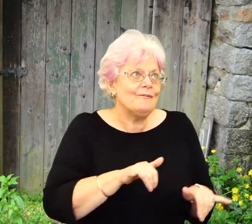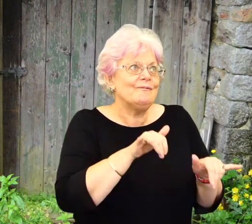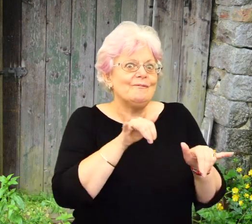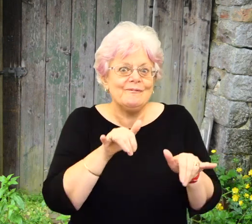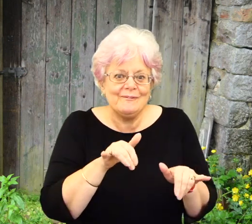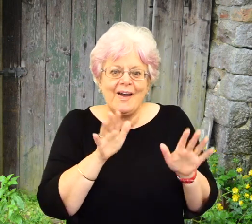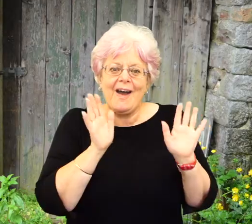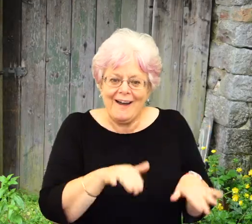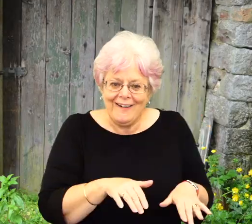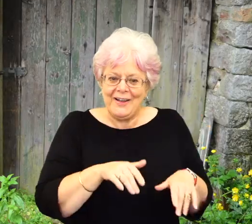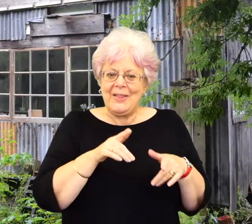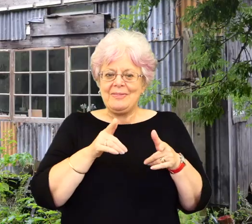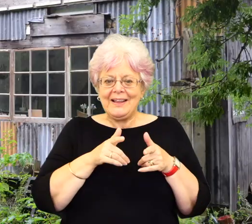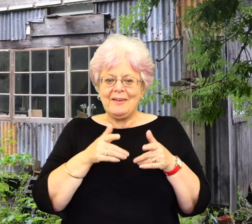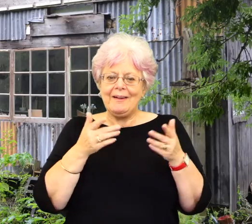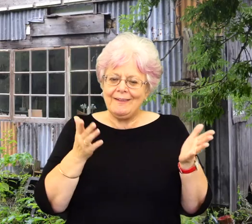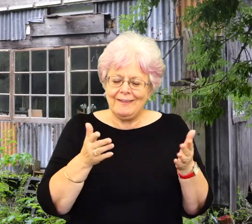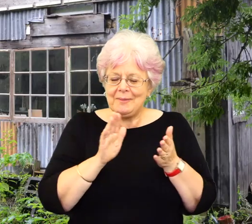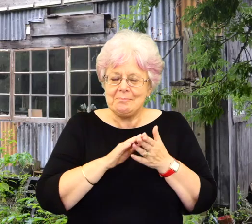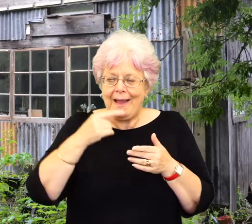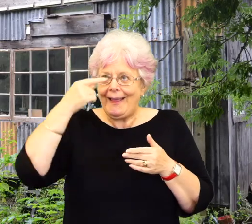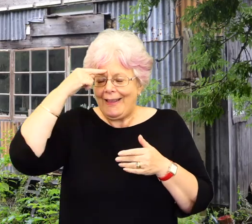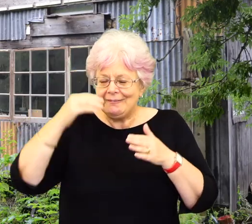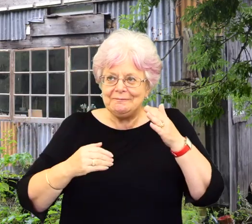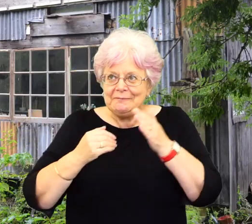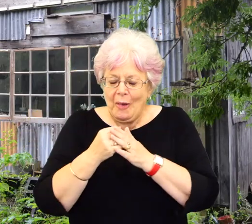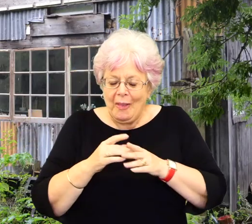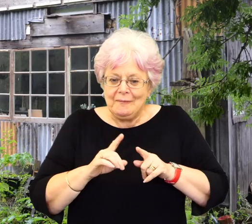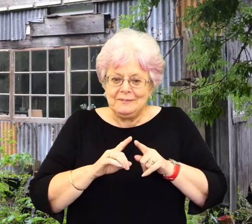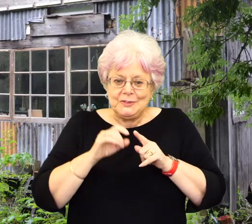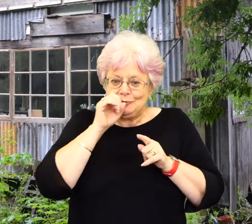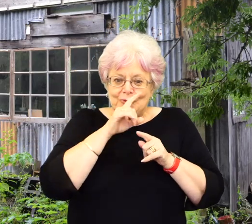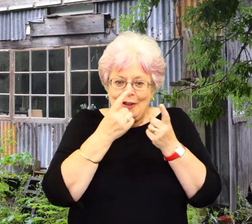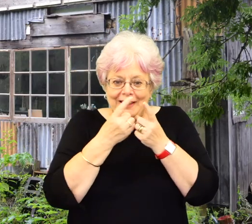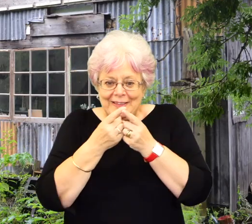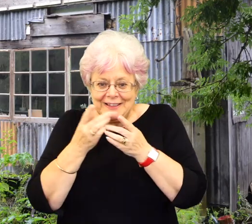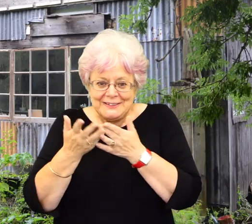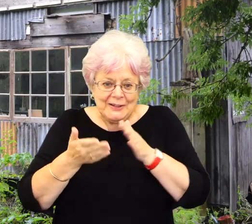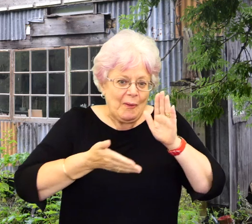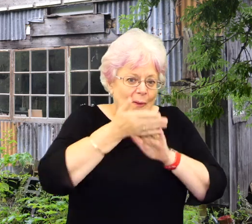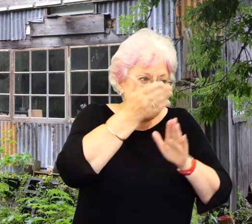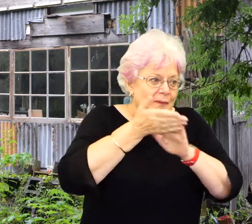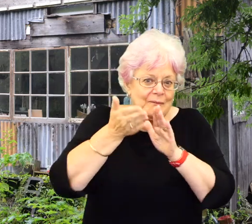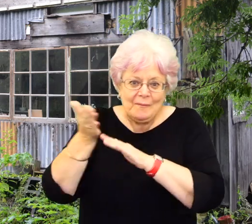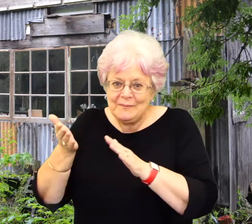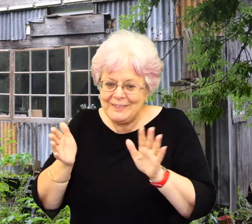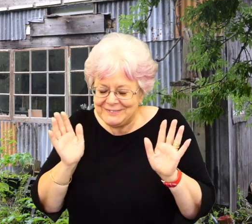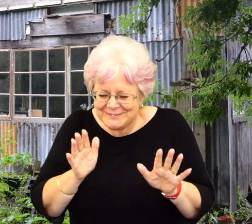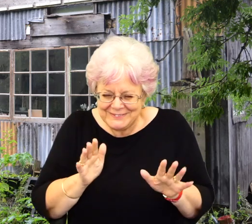we found other books, all these old ancient hats that people, um, I think they must have been sold on the beach. And some previous own had to have been on the